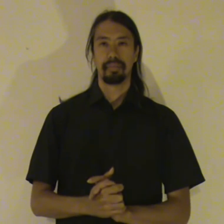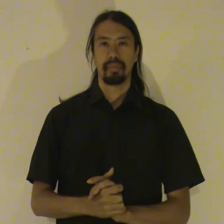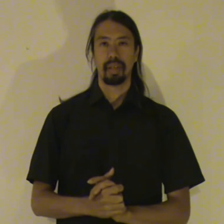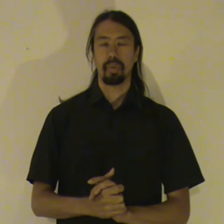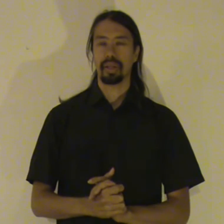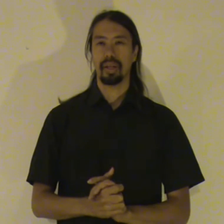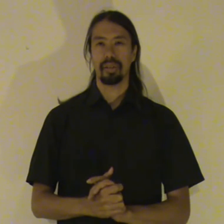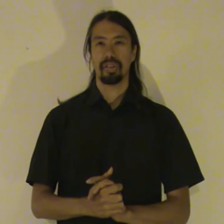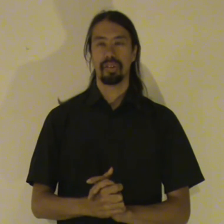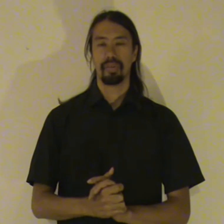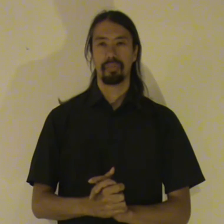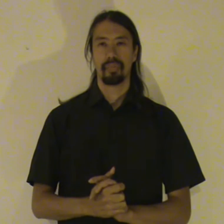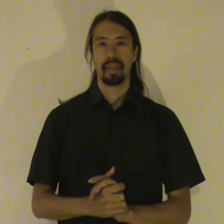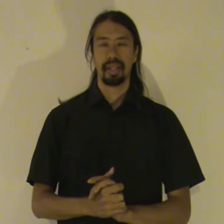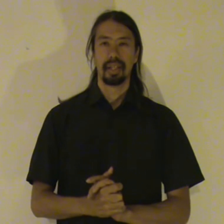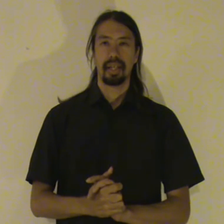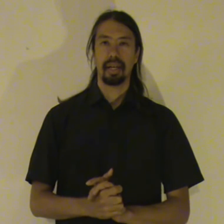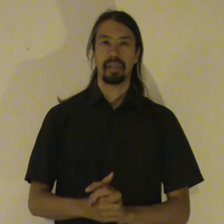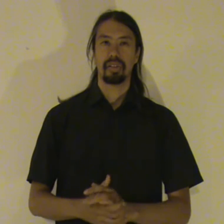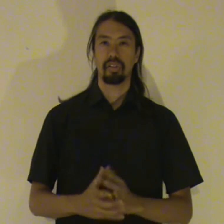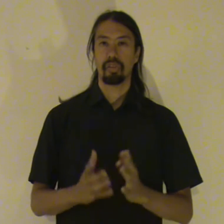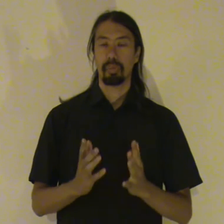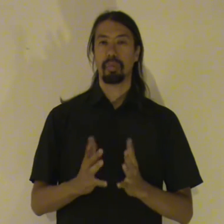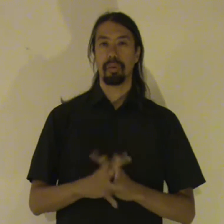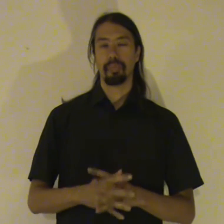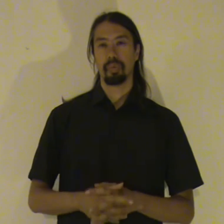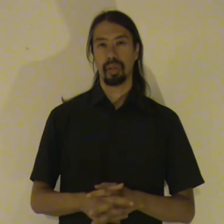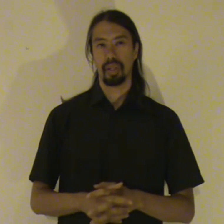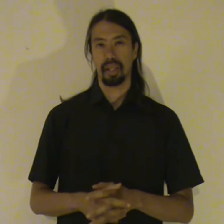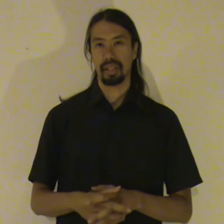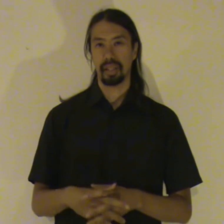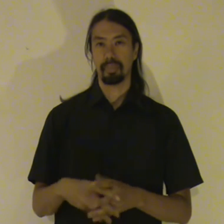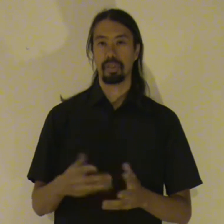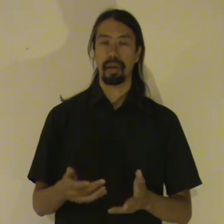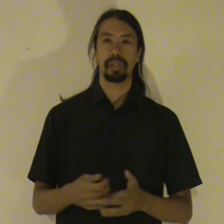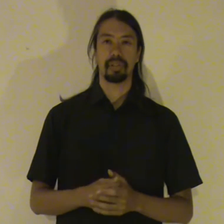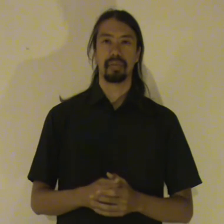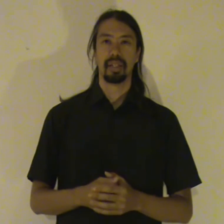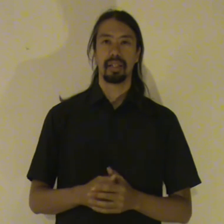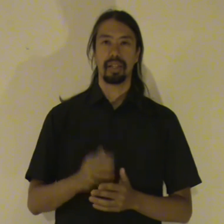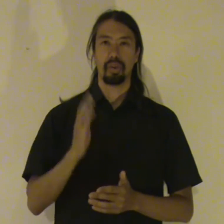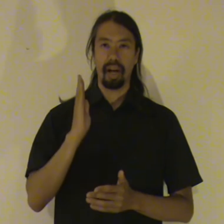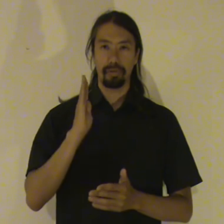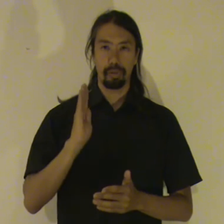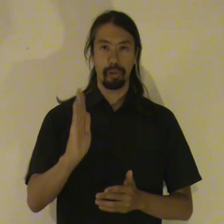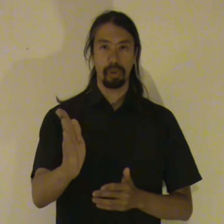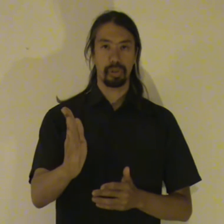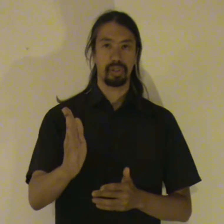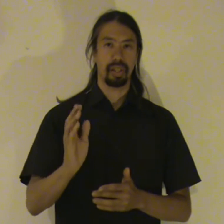In one glance. And this is the problem. With energetic perception. That you have to focus yourself.